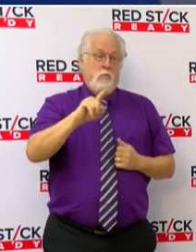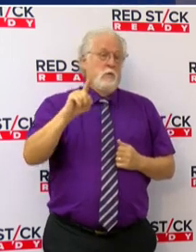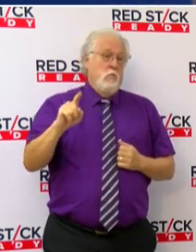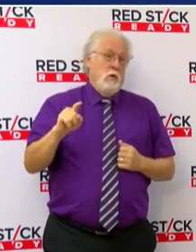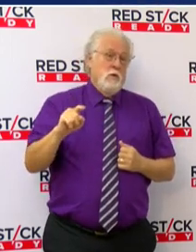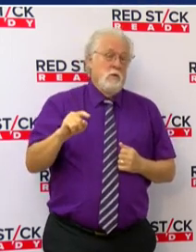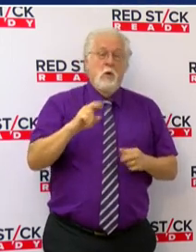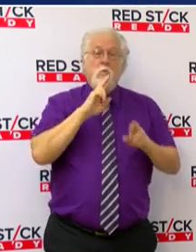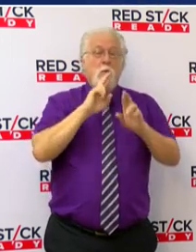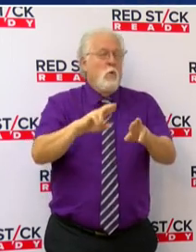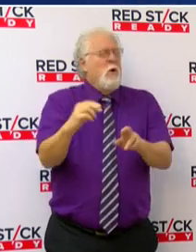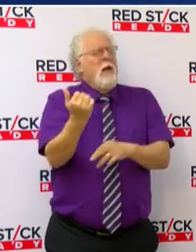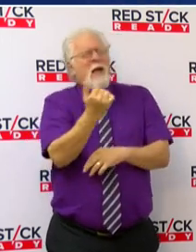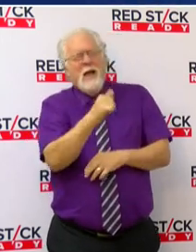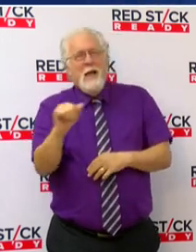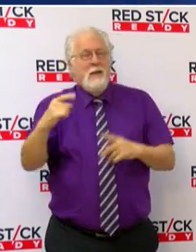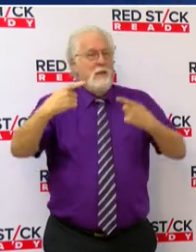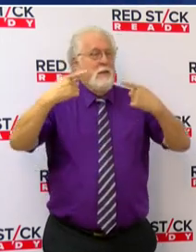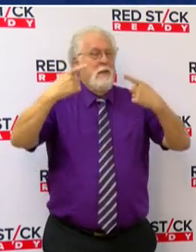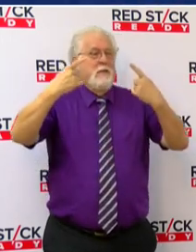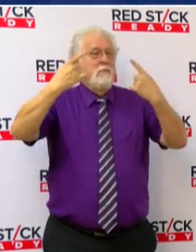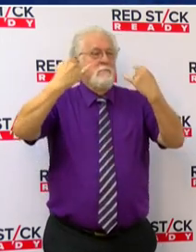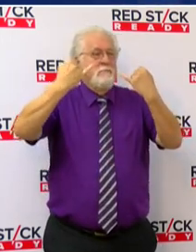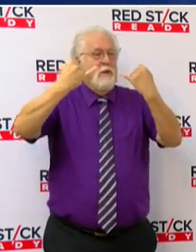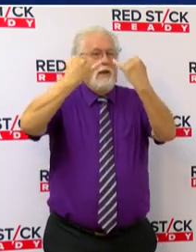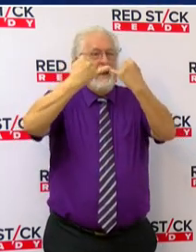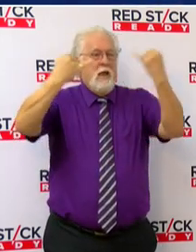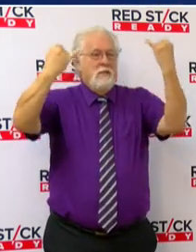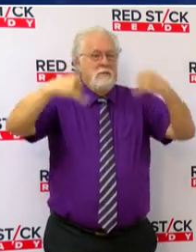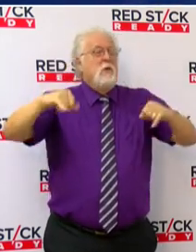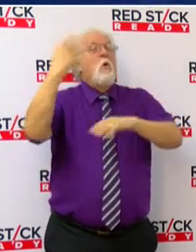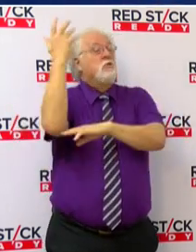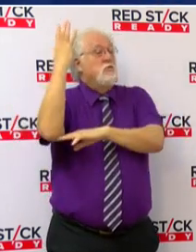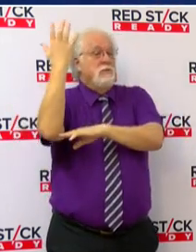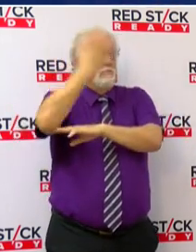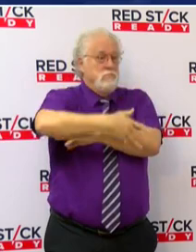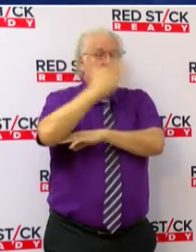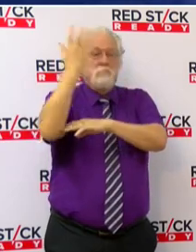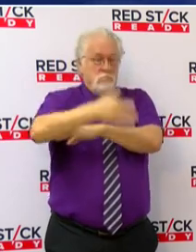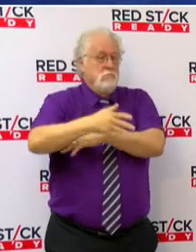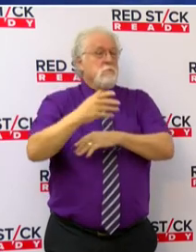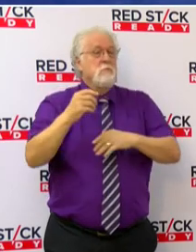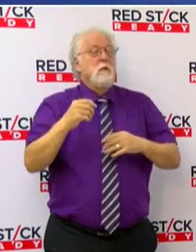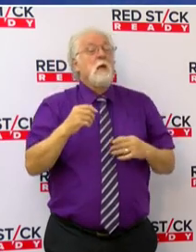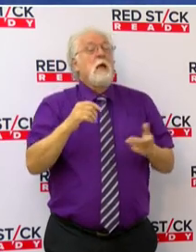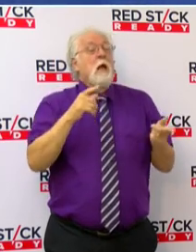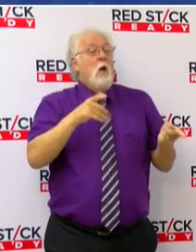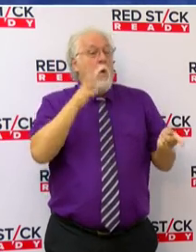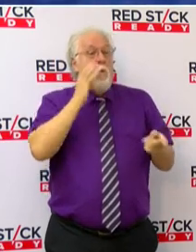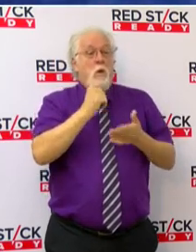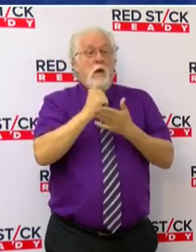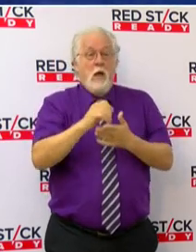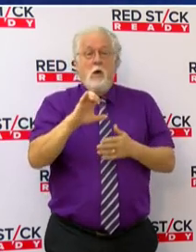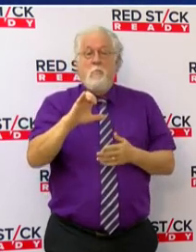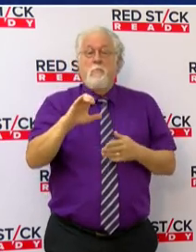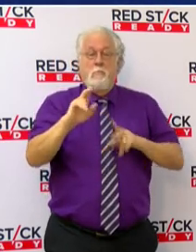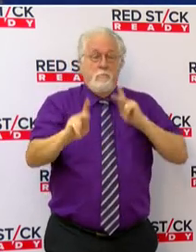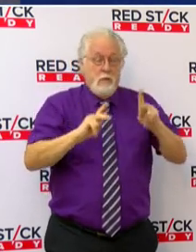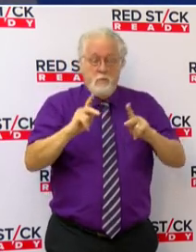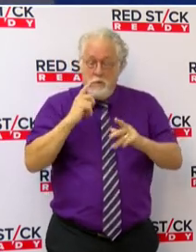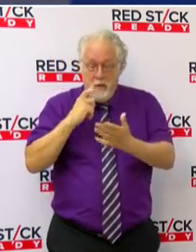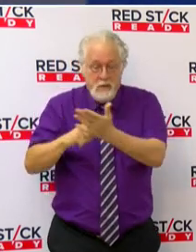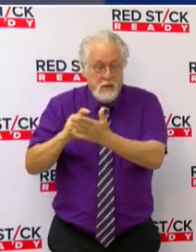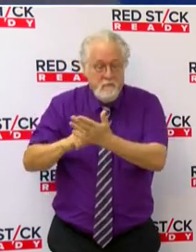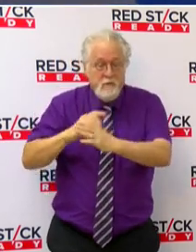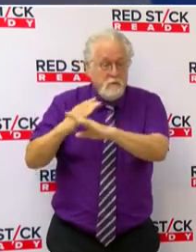to report any downed trees and major debris. This will help our crews identify these